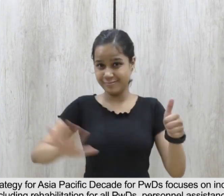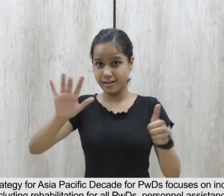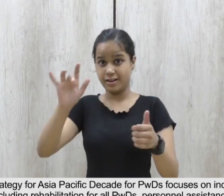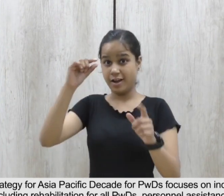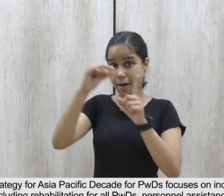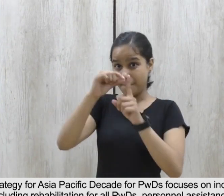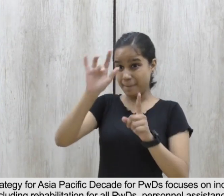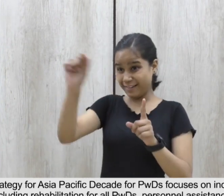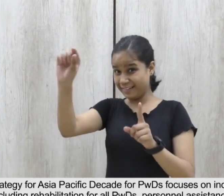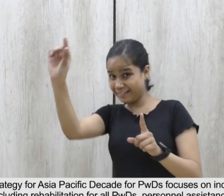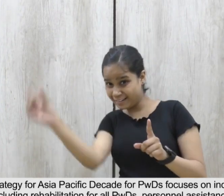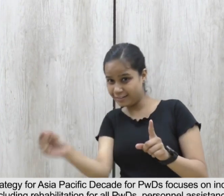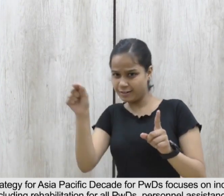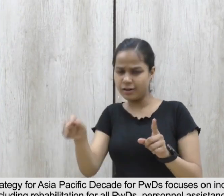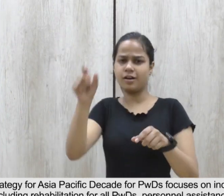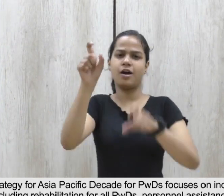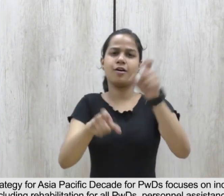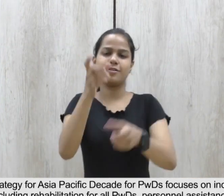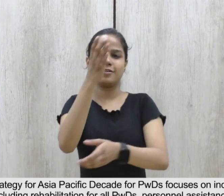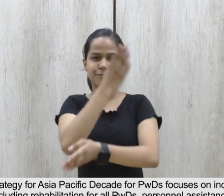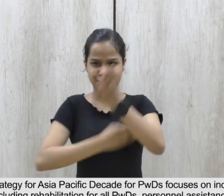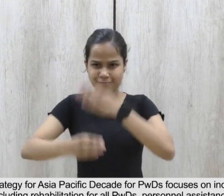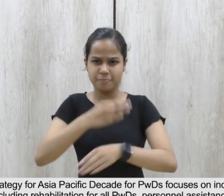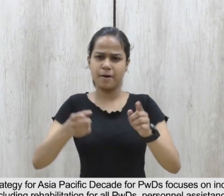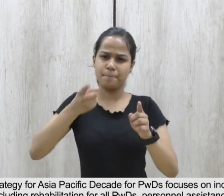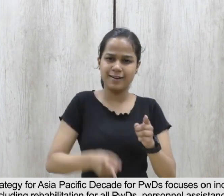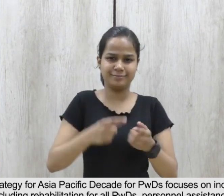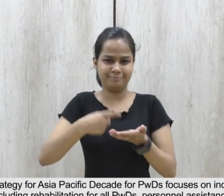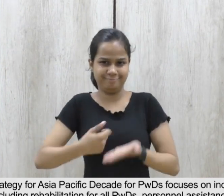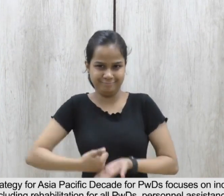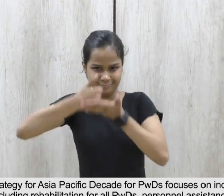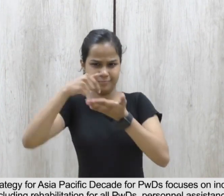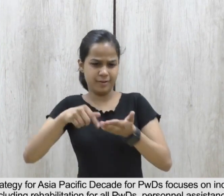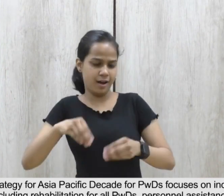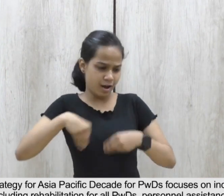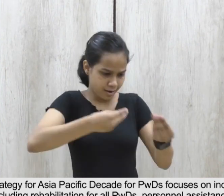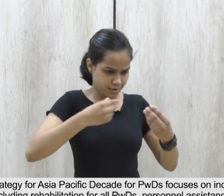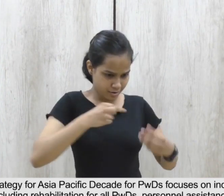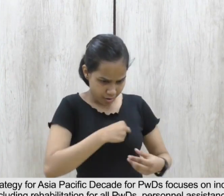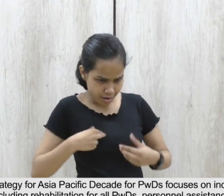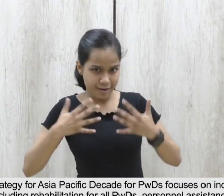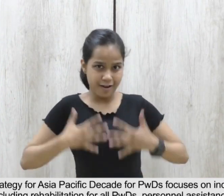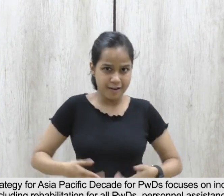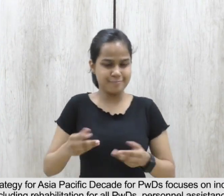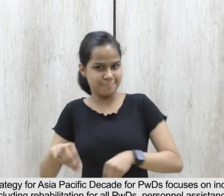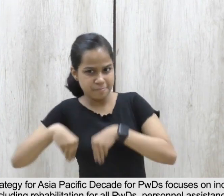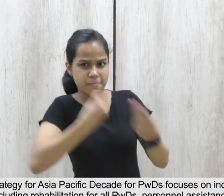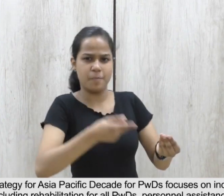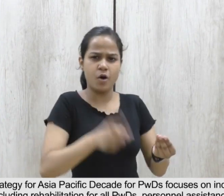healthcare services, including rehabilitation for all PWDs, personal assistance and peer